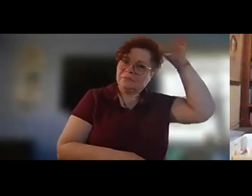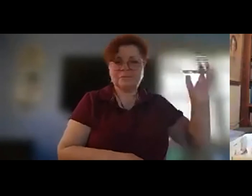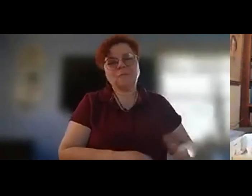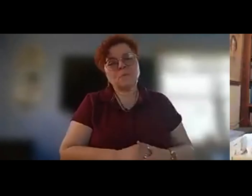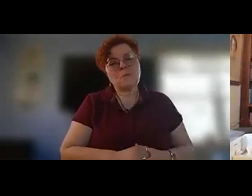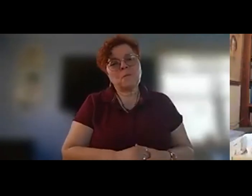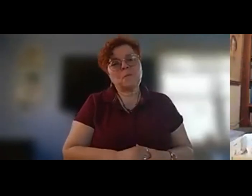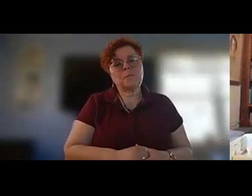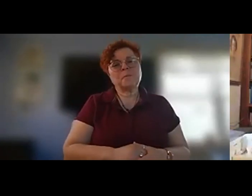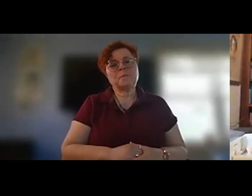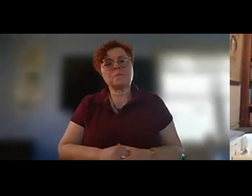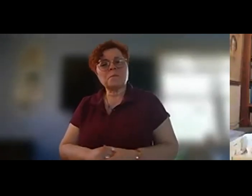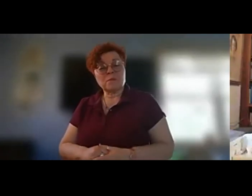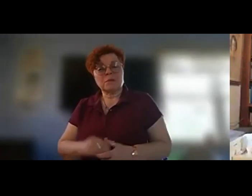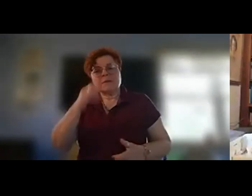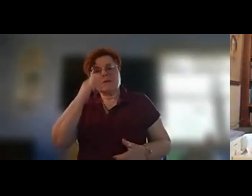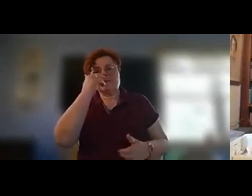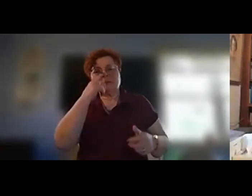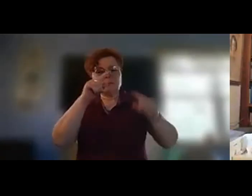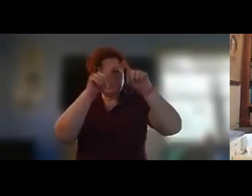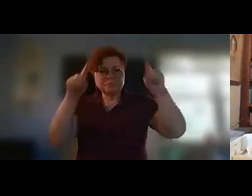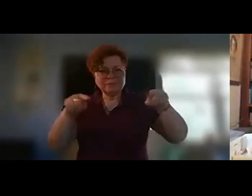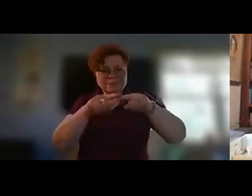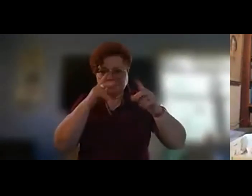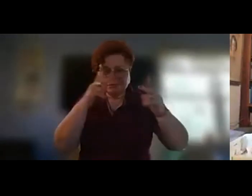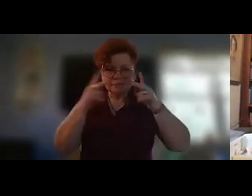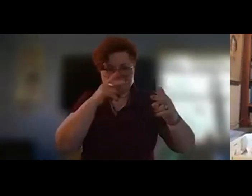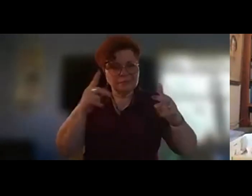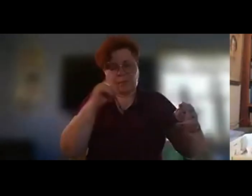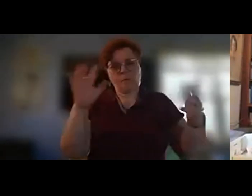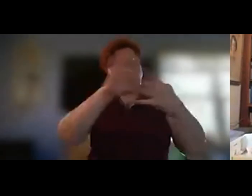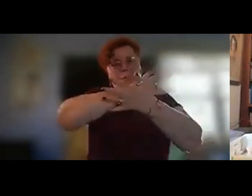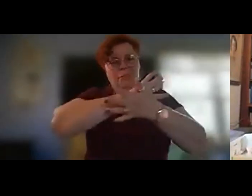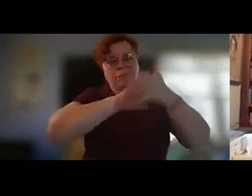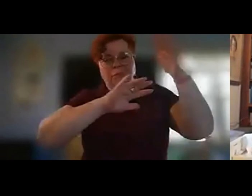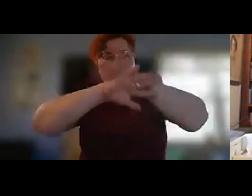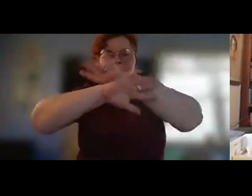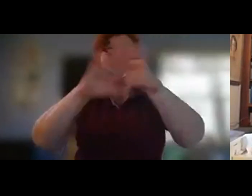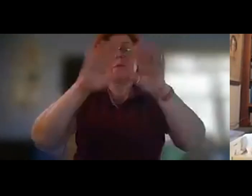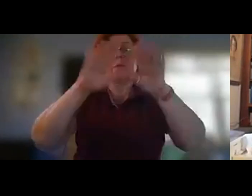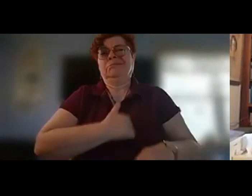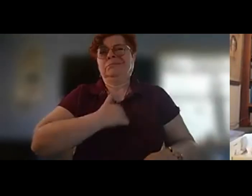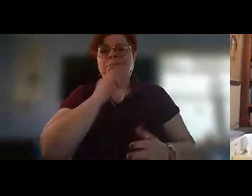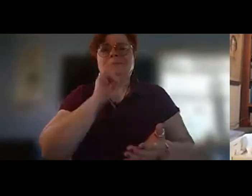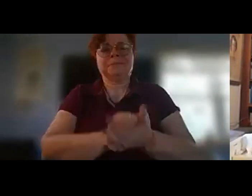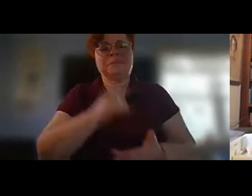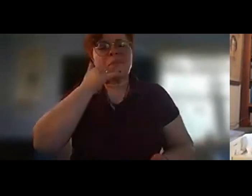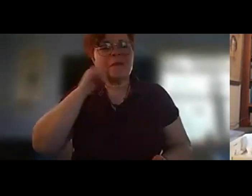so funny with these screens you sort of see this and that and then something obscures something else and whatever so sorry about the phone um when